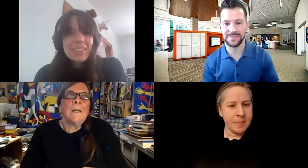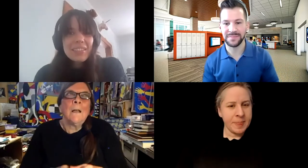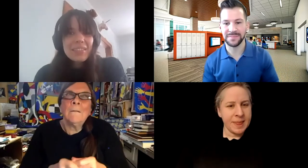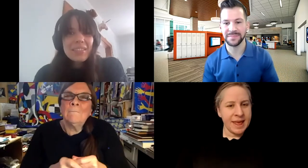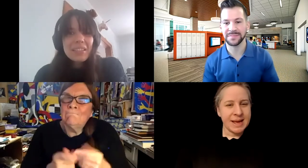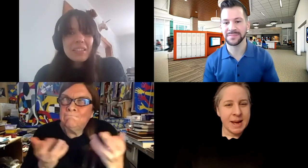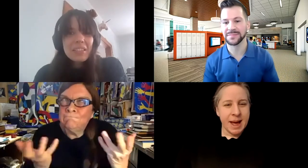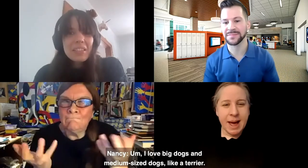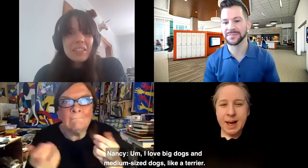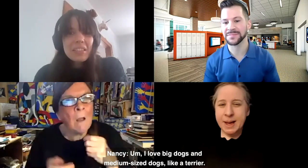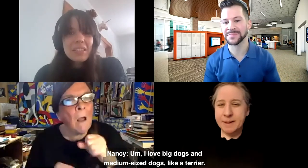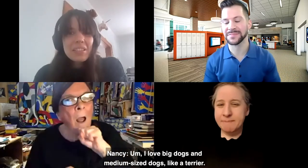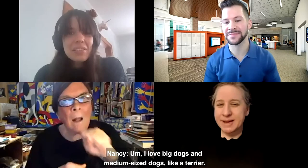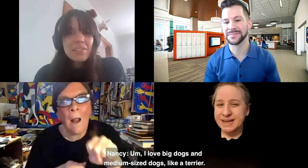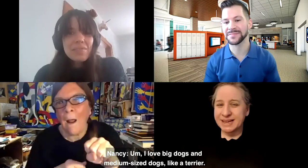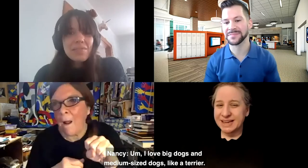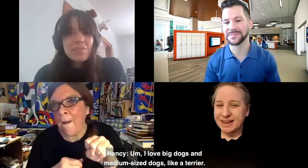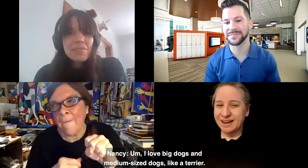Nancy signing.